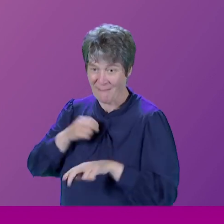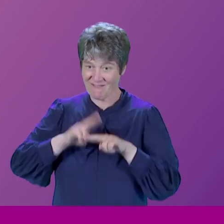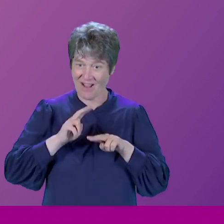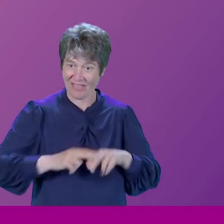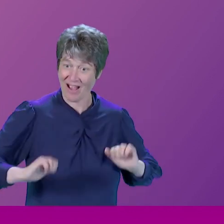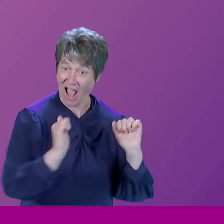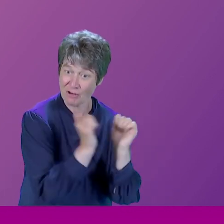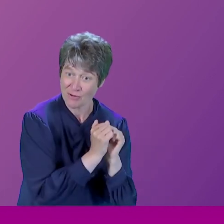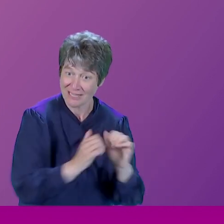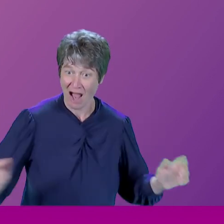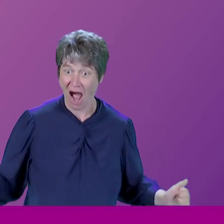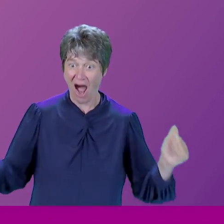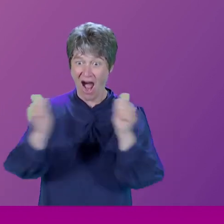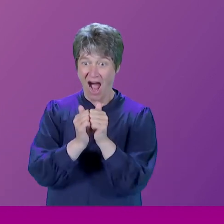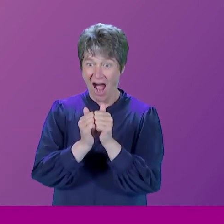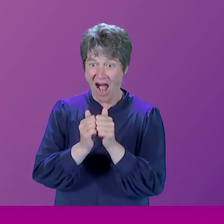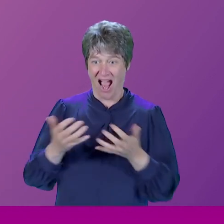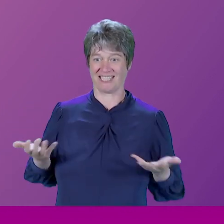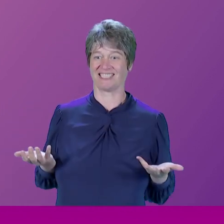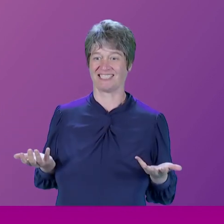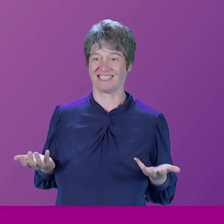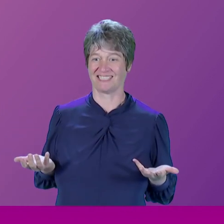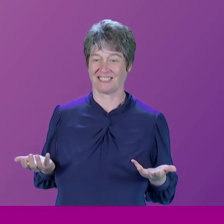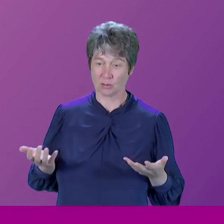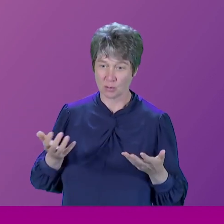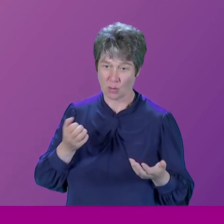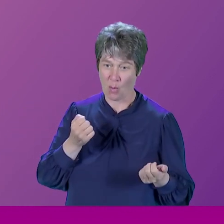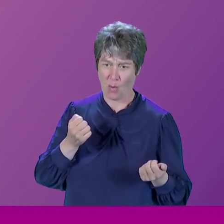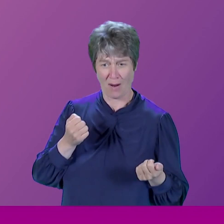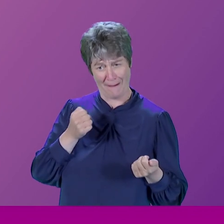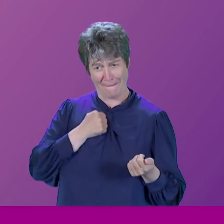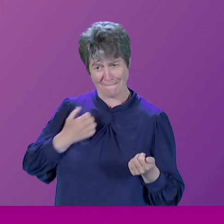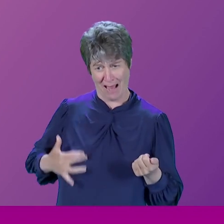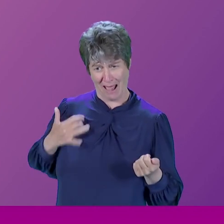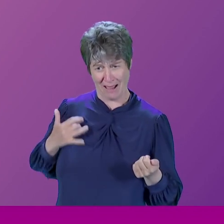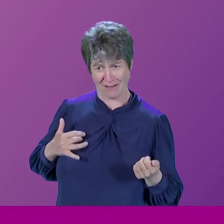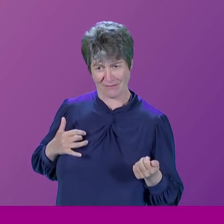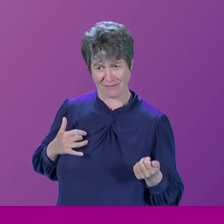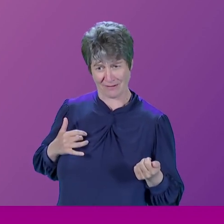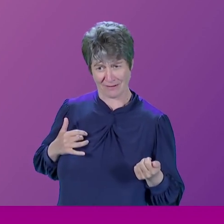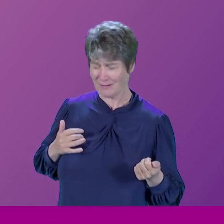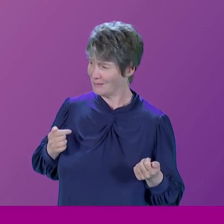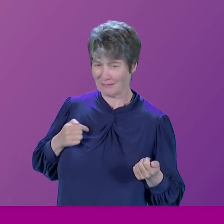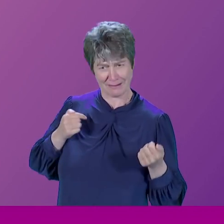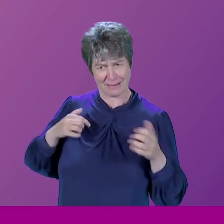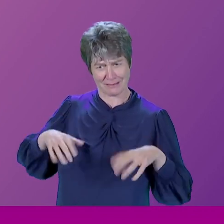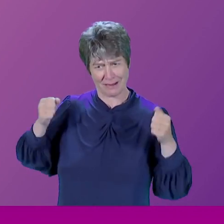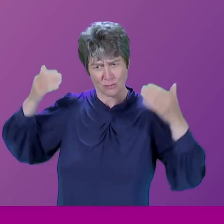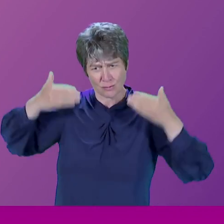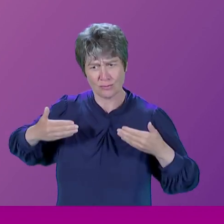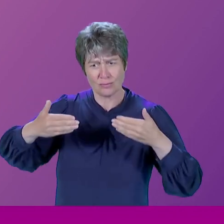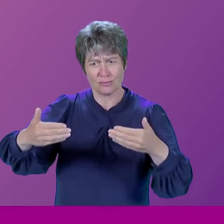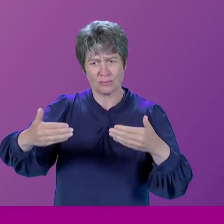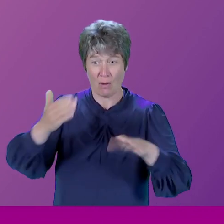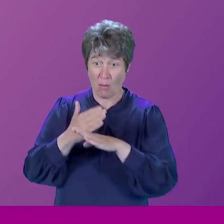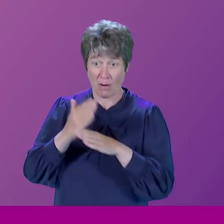I, so I start my life with a poster of Harold Wilson on my bedroom wall. I helped to run Labour Party committee